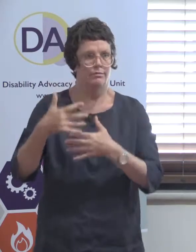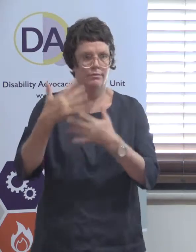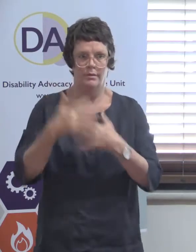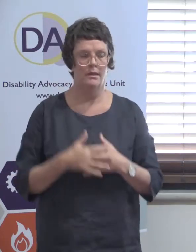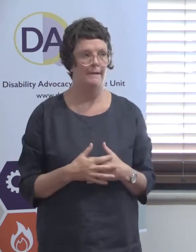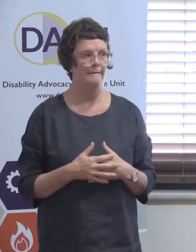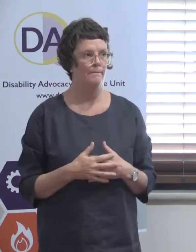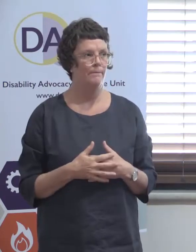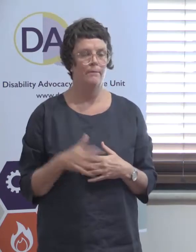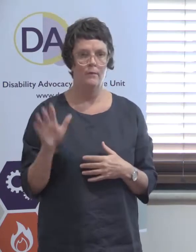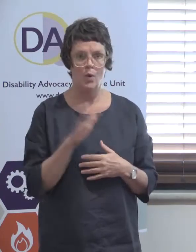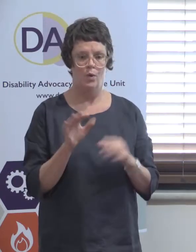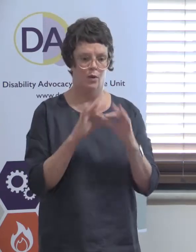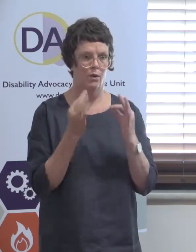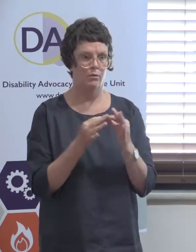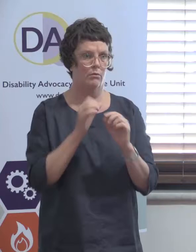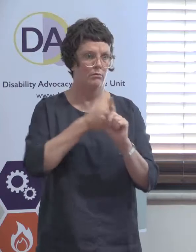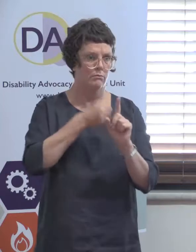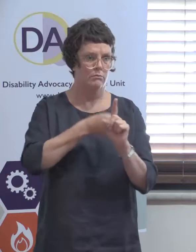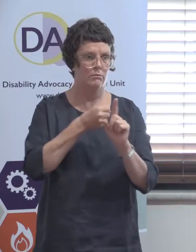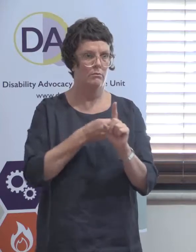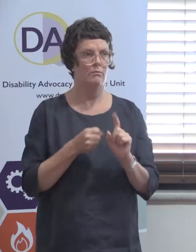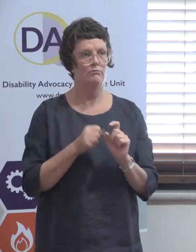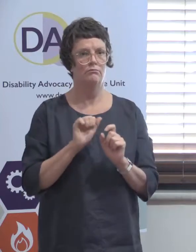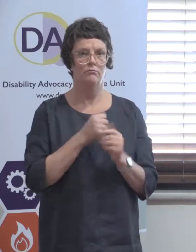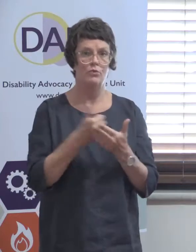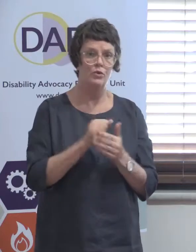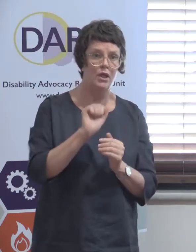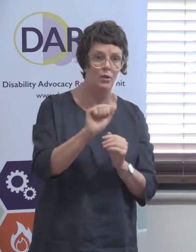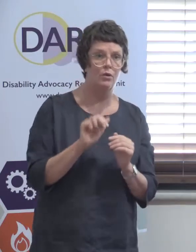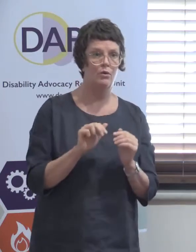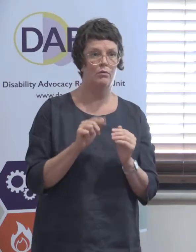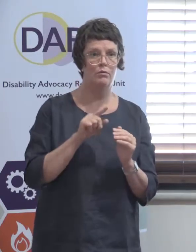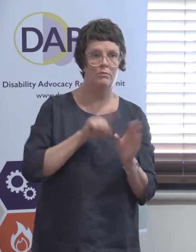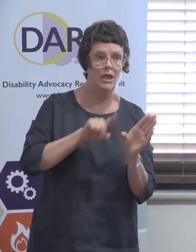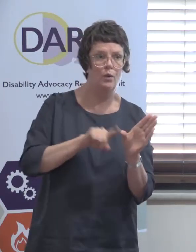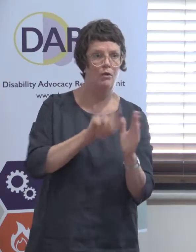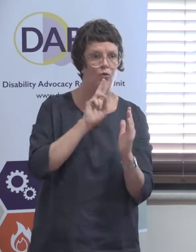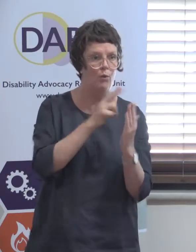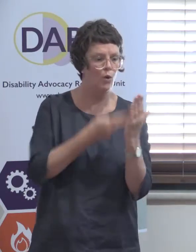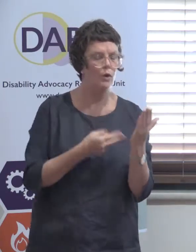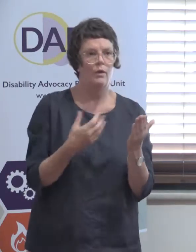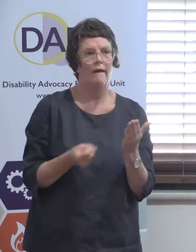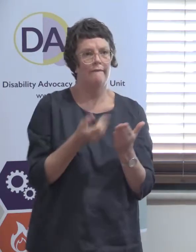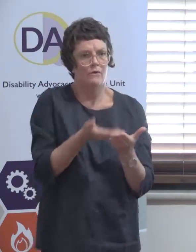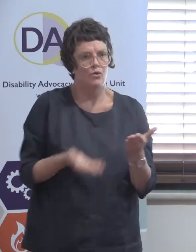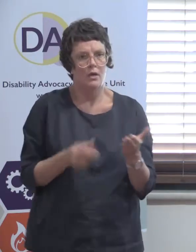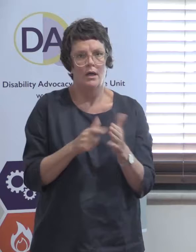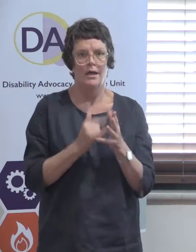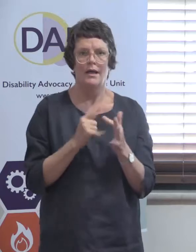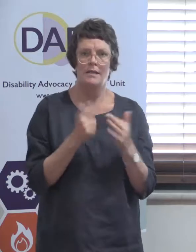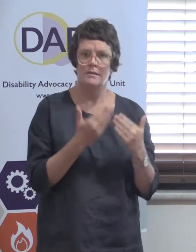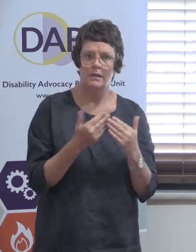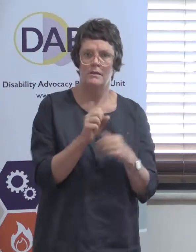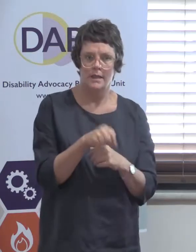all of the advocacy organisations every year, usually in your annual report, you have a few more stories and case studies. So we've got lots of that kind of information and